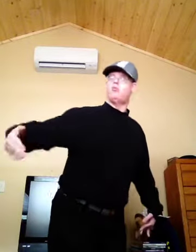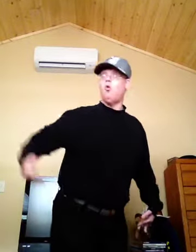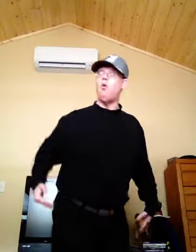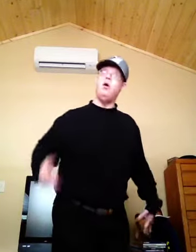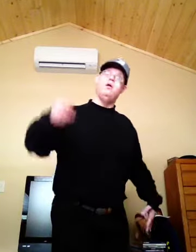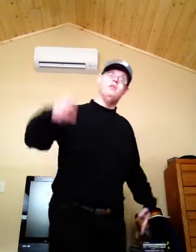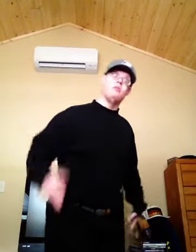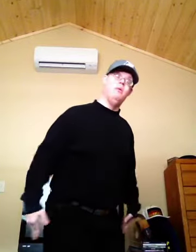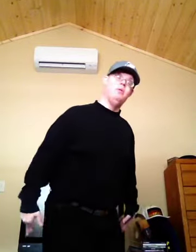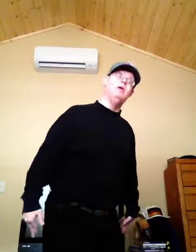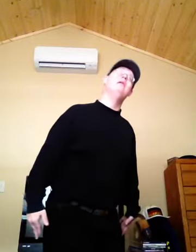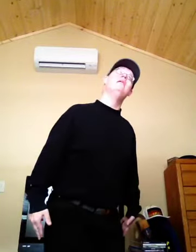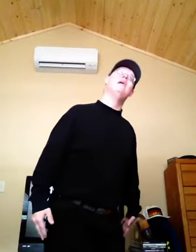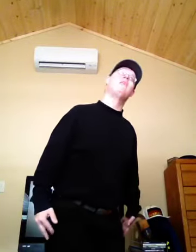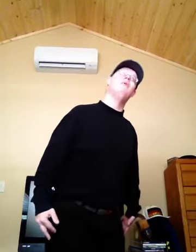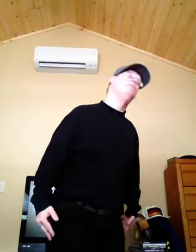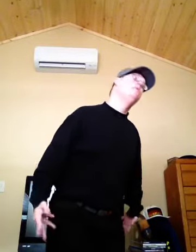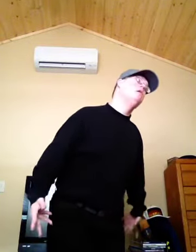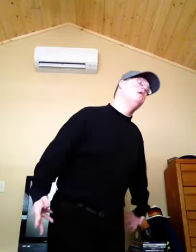Scored Desmond Bergen.